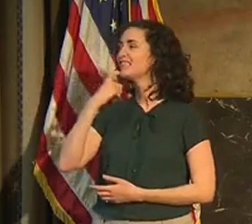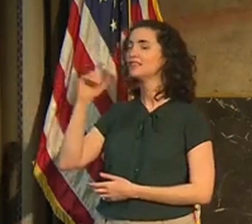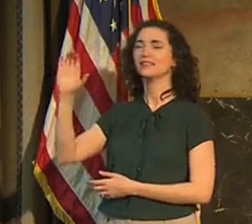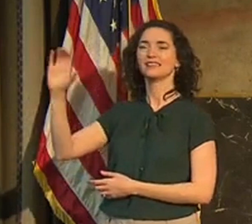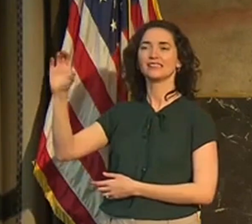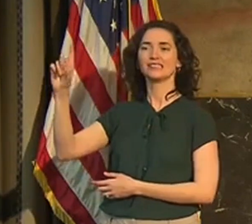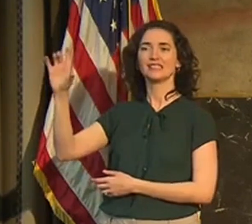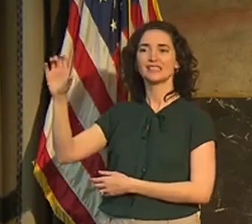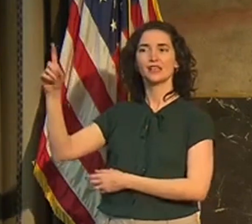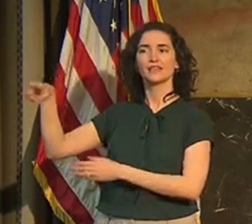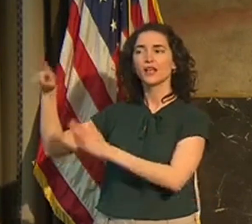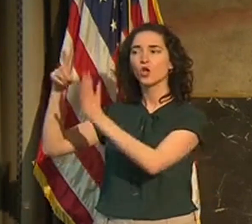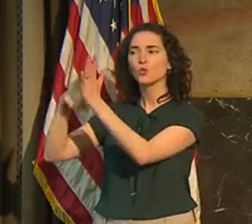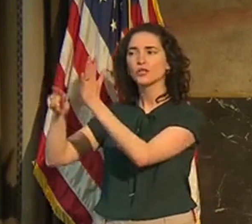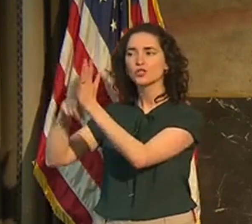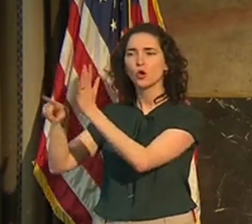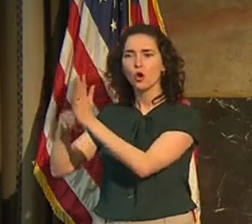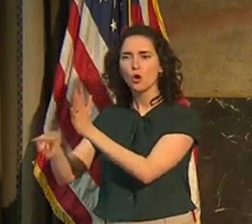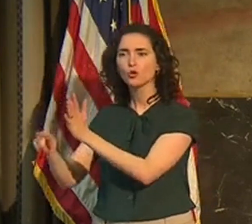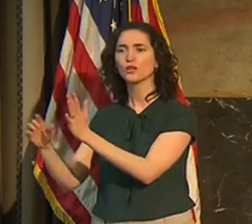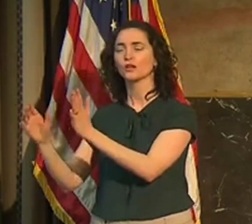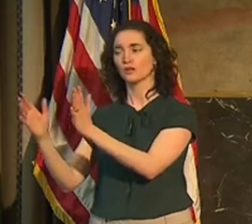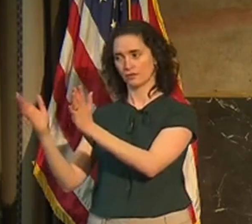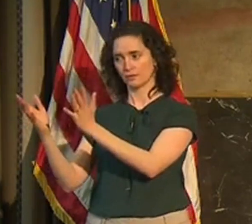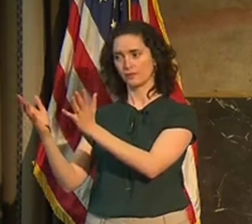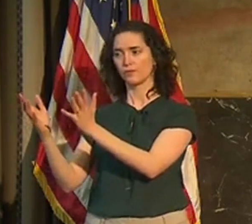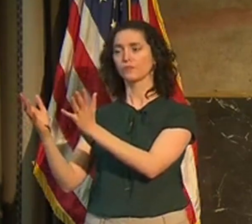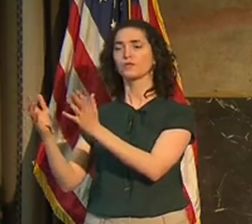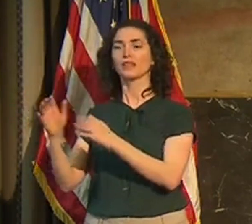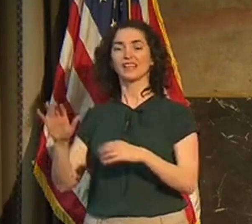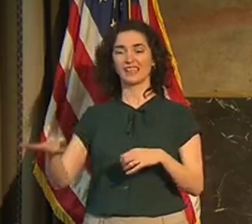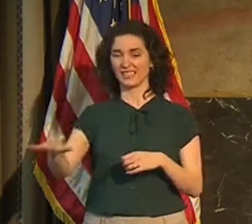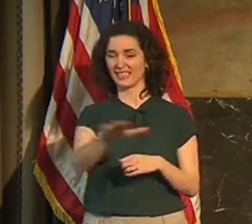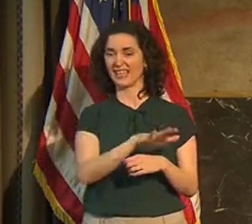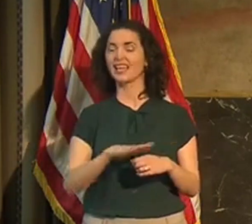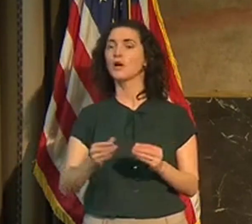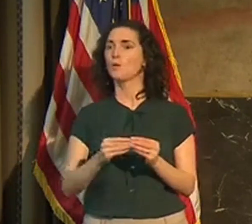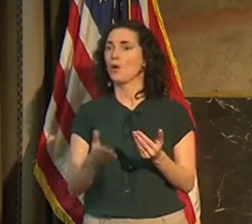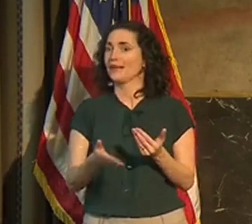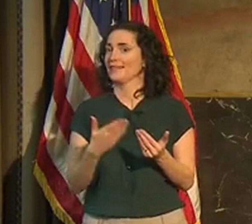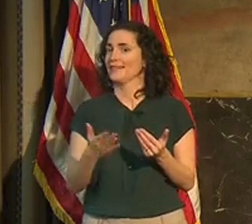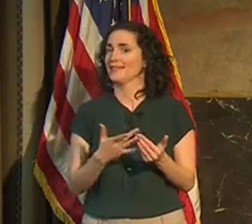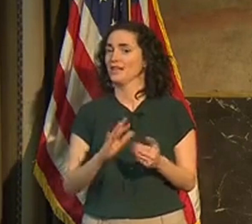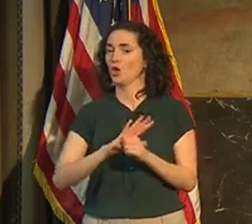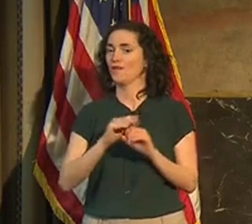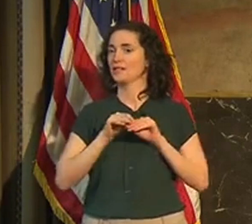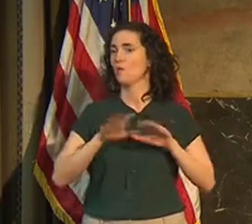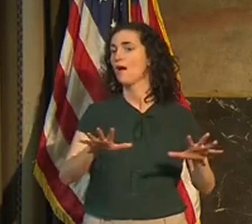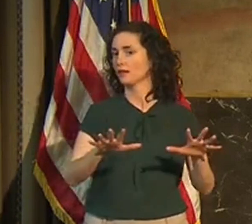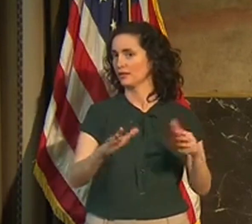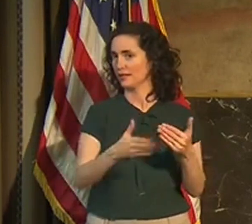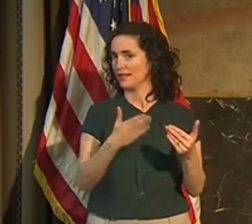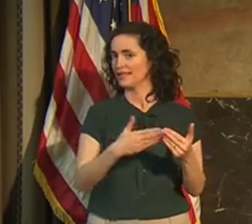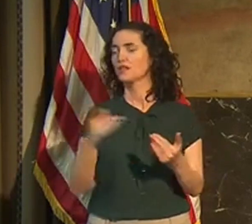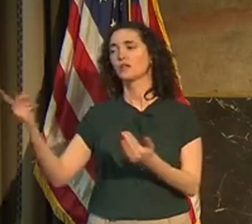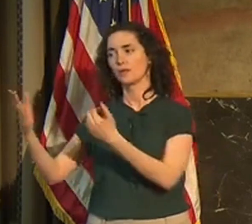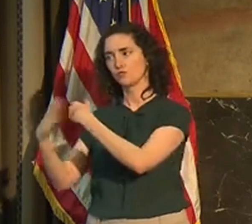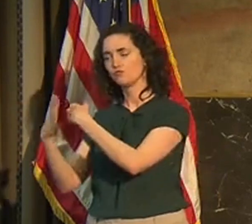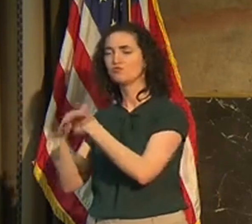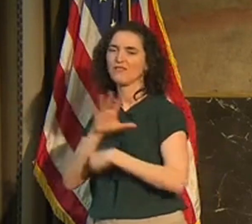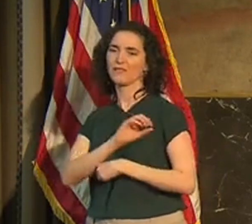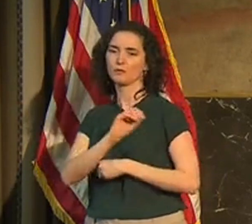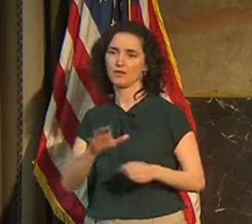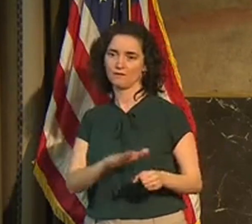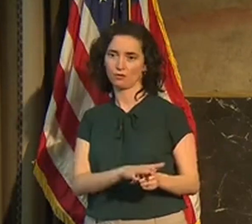CDC that raises concern about the spread of COVID-19 in these settings, bars and all parishes will be able to open for